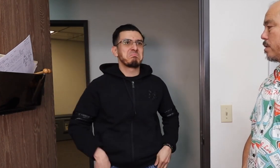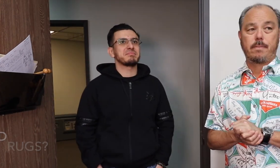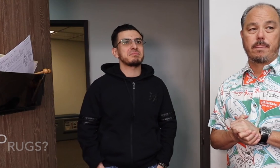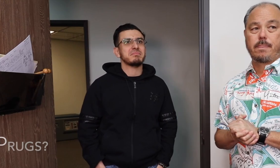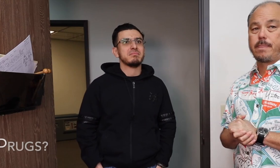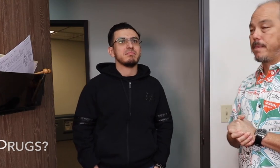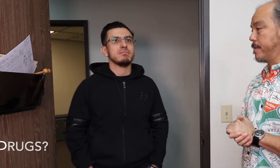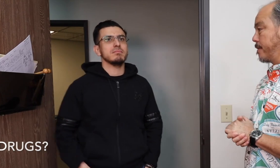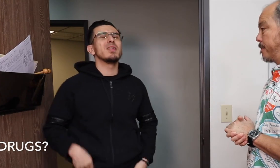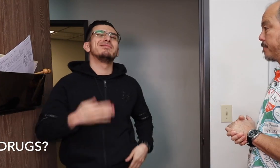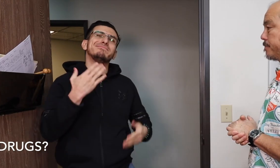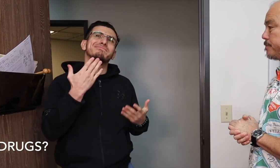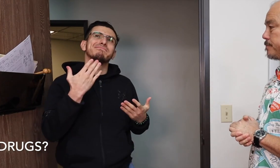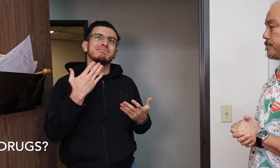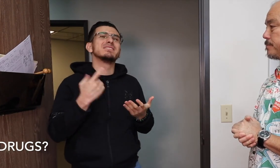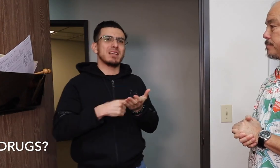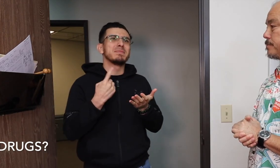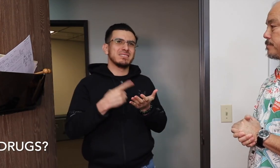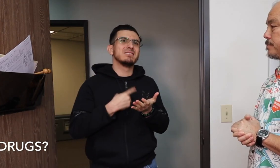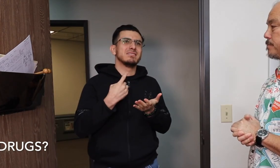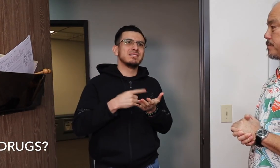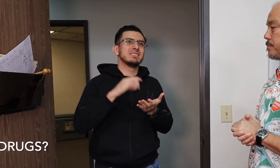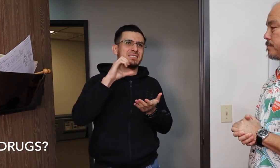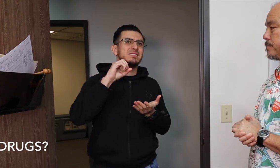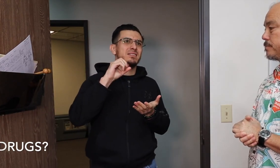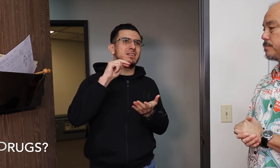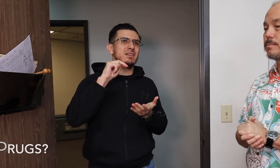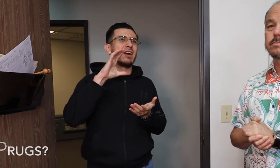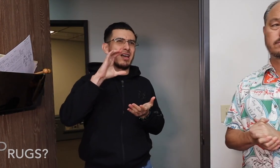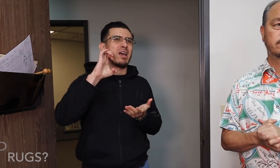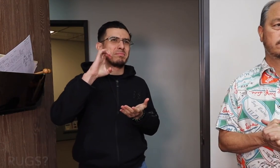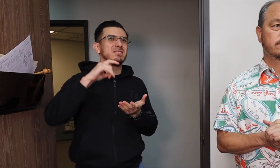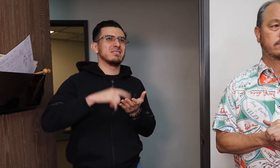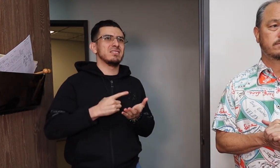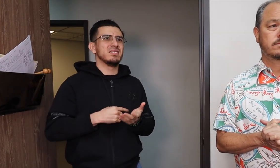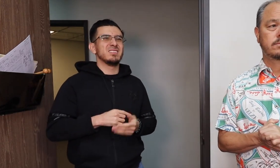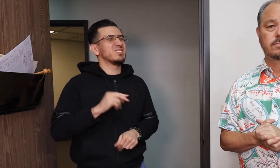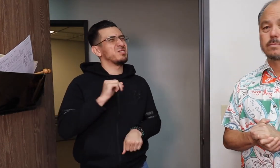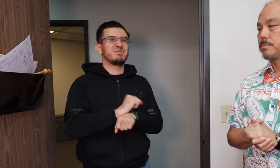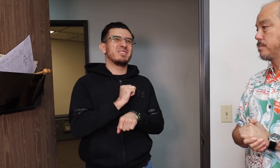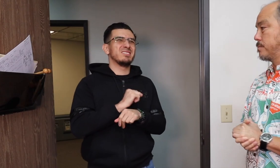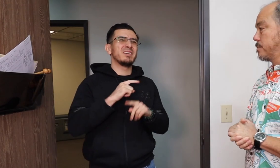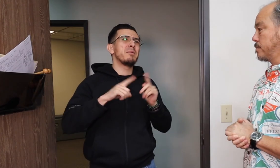Pills, you don't take it from... Yeah, but it don't work. It don't work.